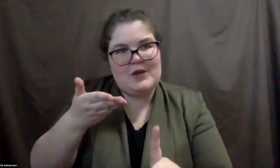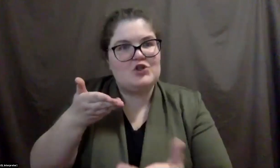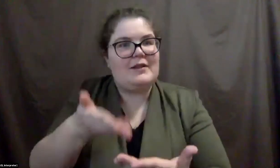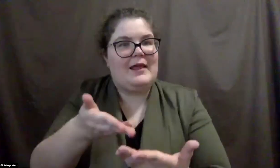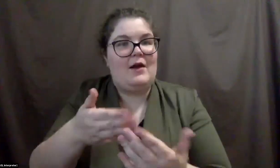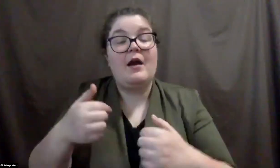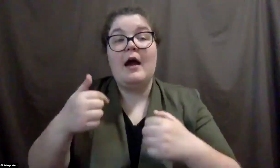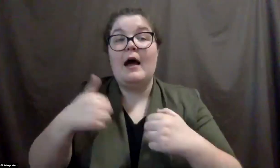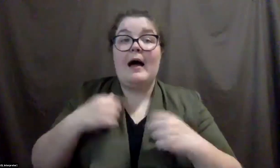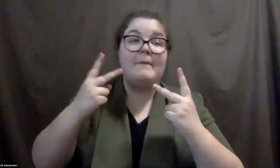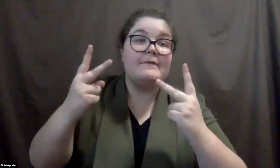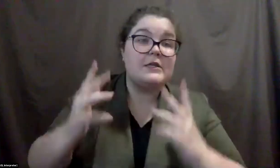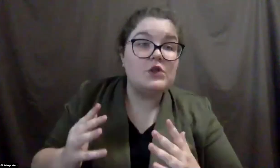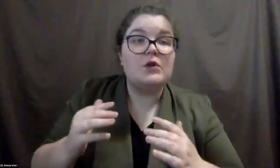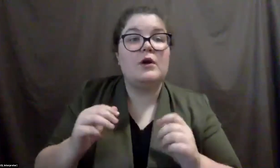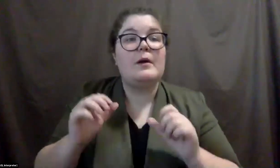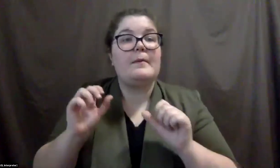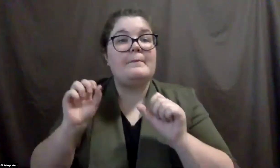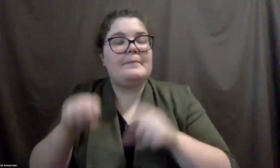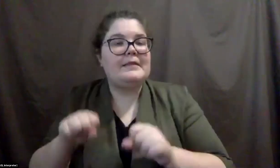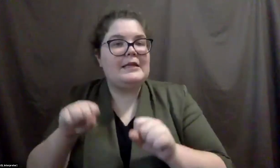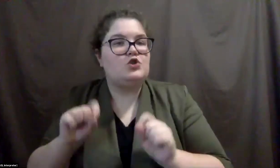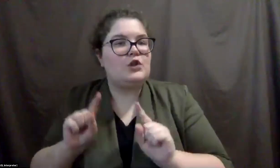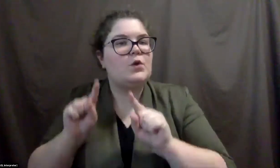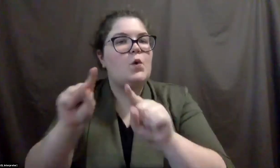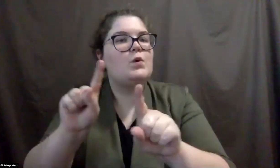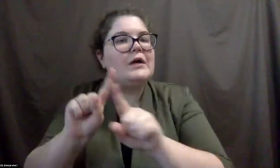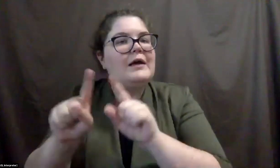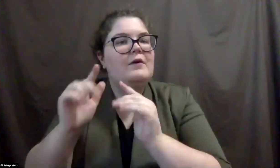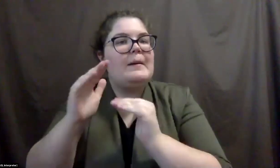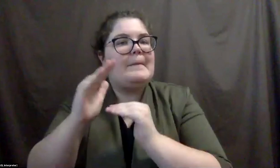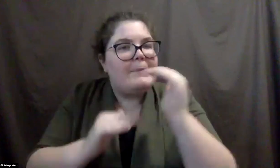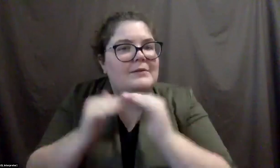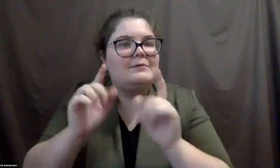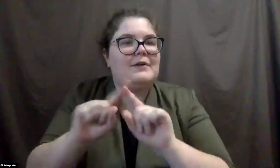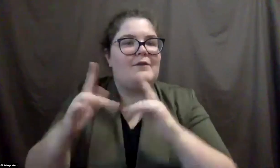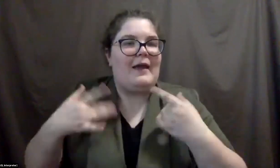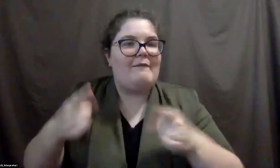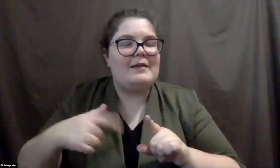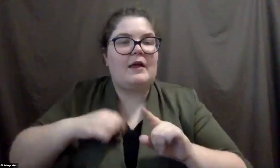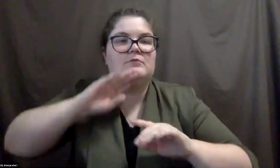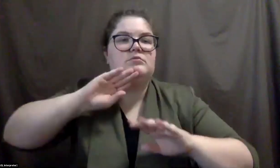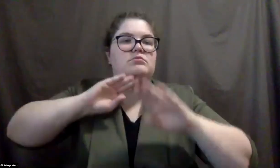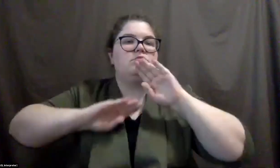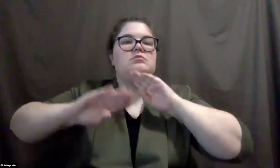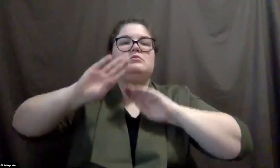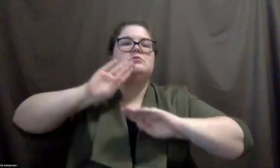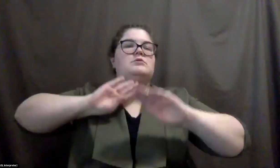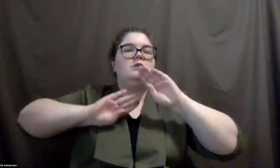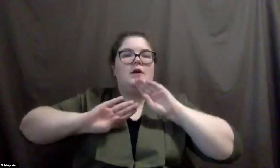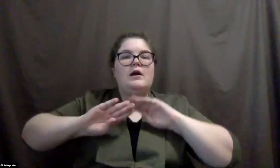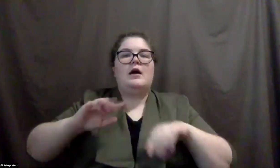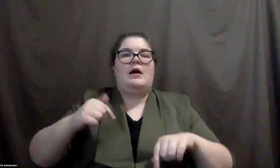visitor, as a potential patron to venues, I've hit a lot of frustrating walls over the years. I mean, I've had